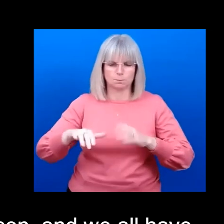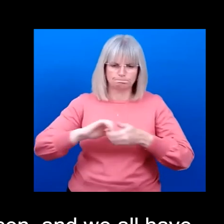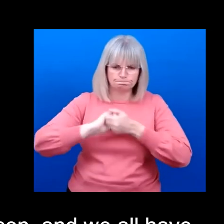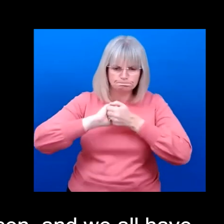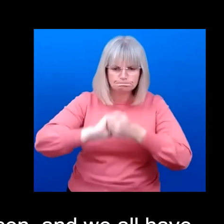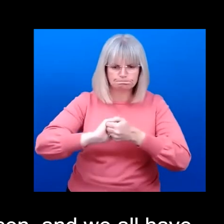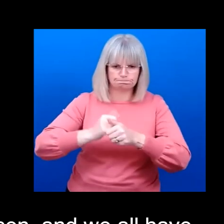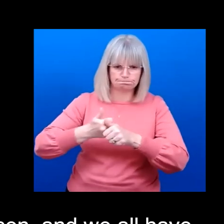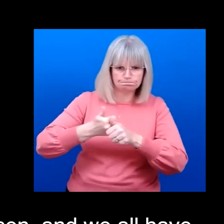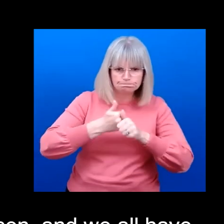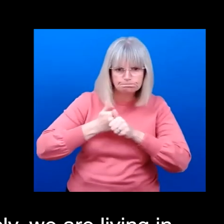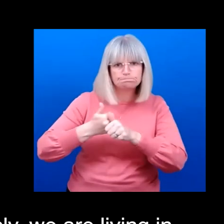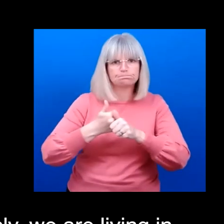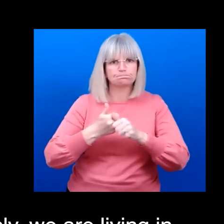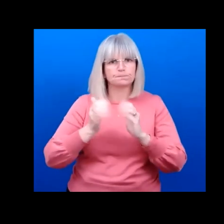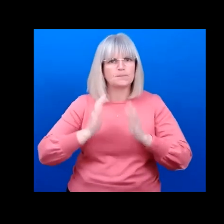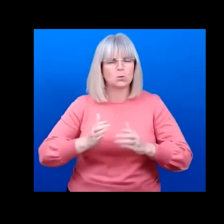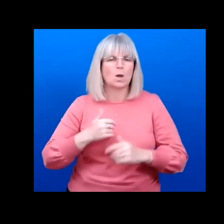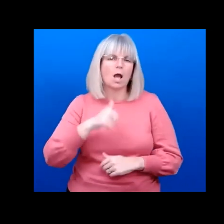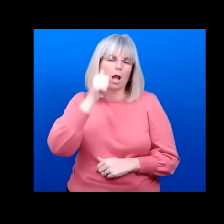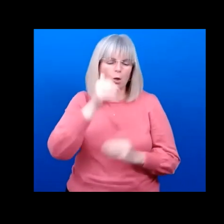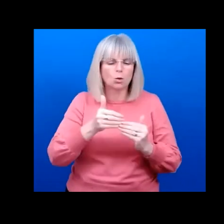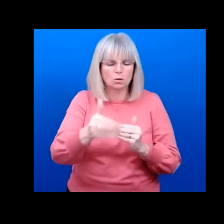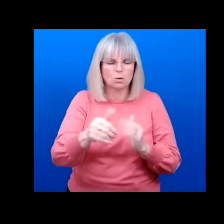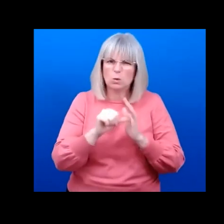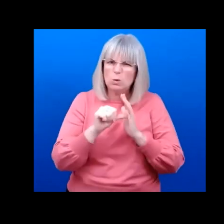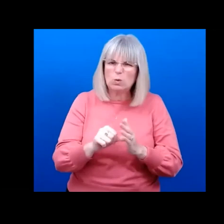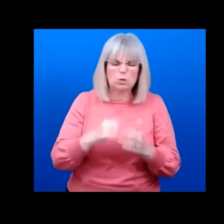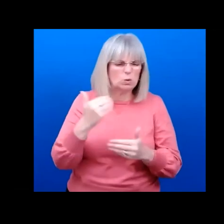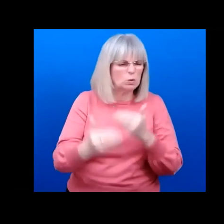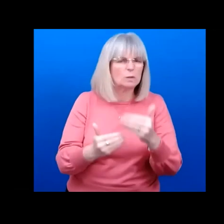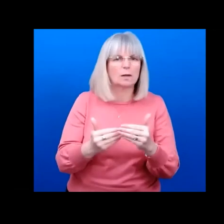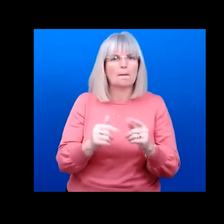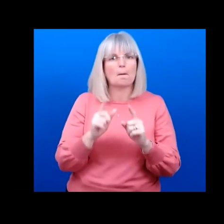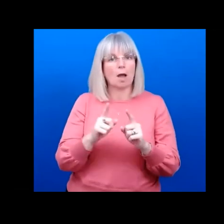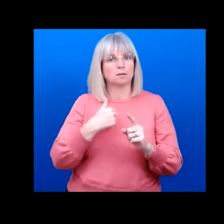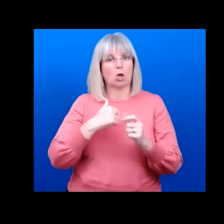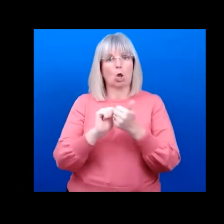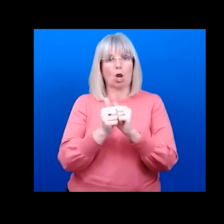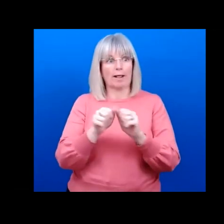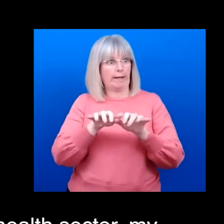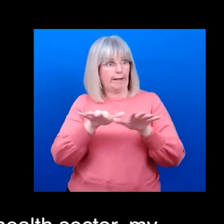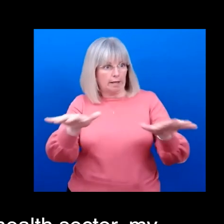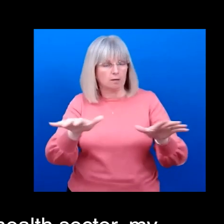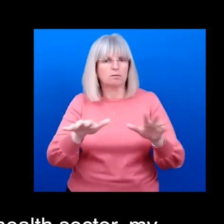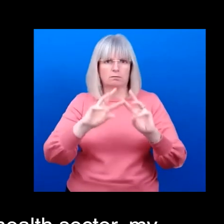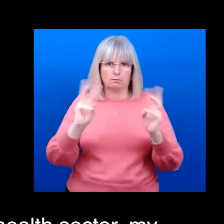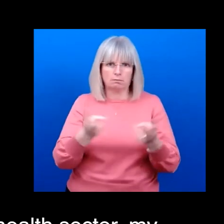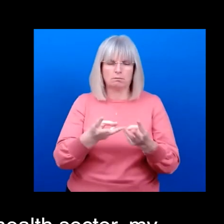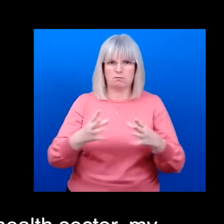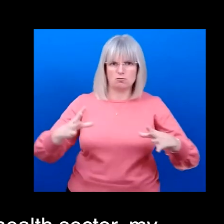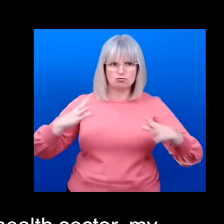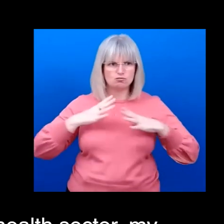difficult times. But when I know across the eye care sector, my colleagues across the sector are ready to support countries to implement